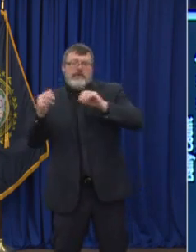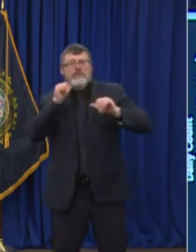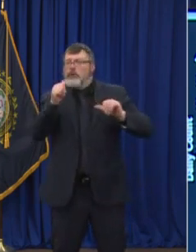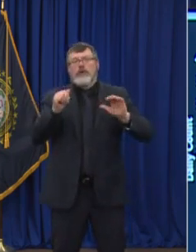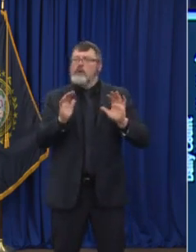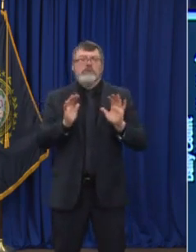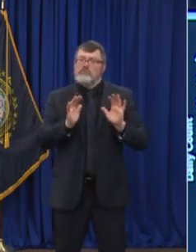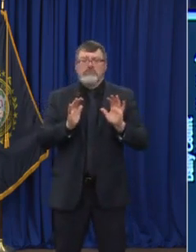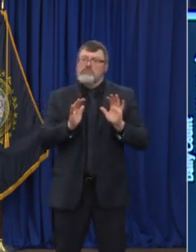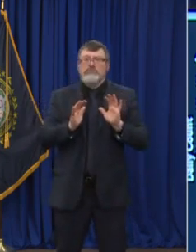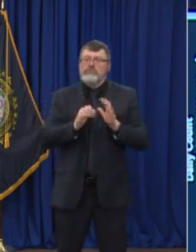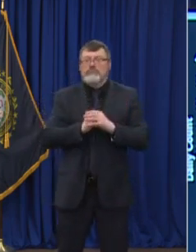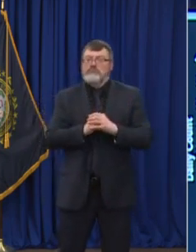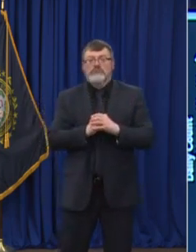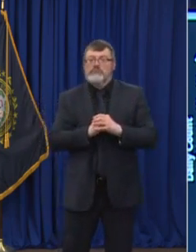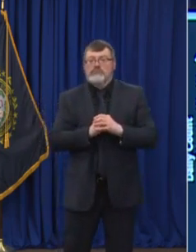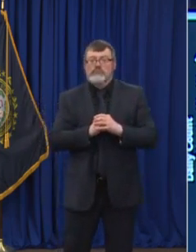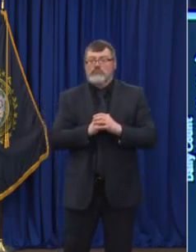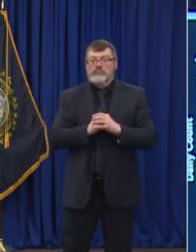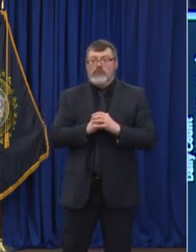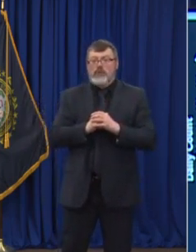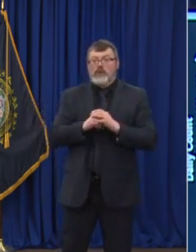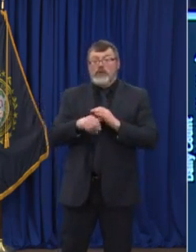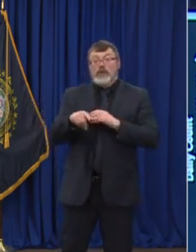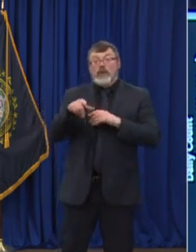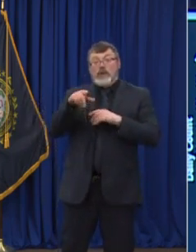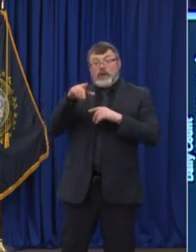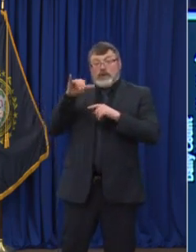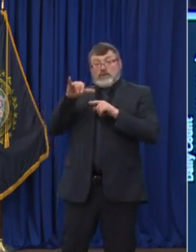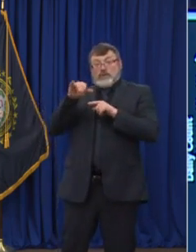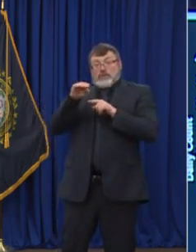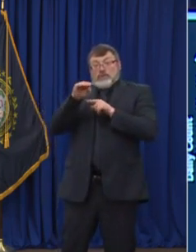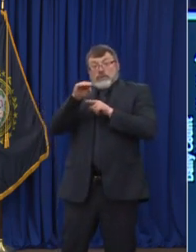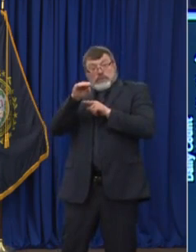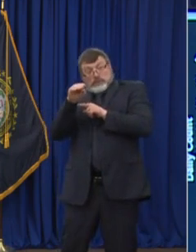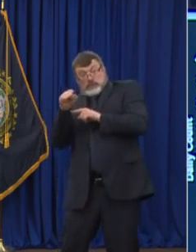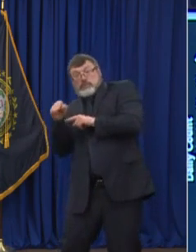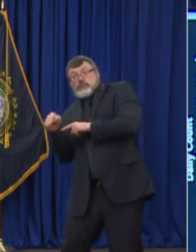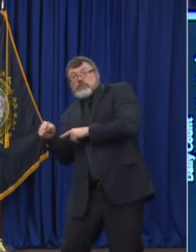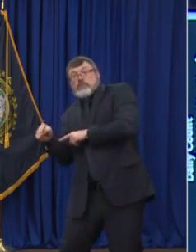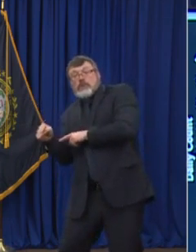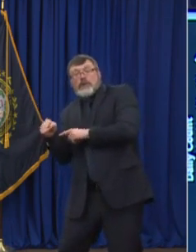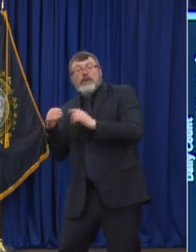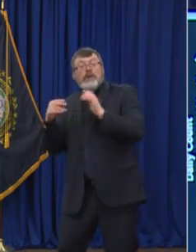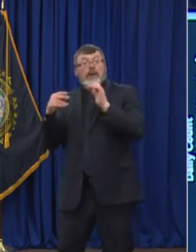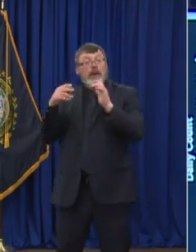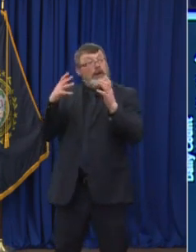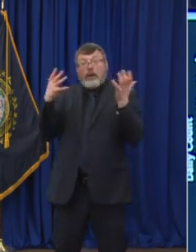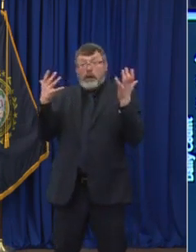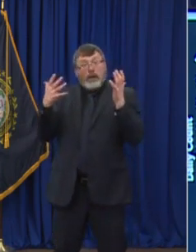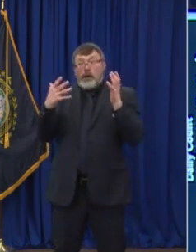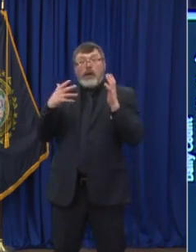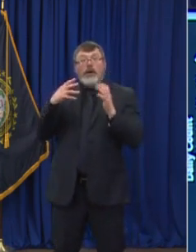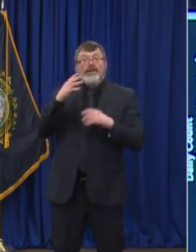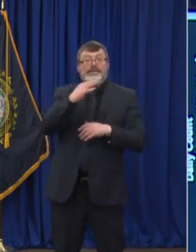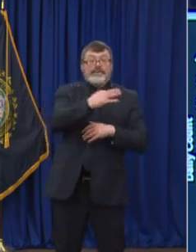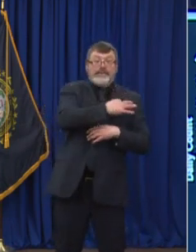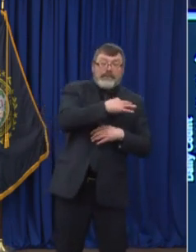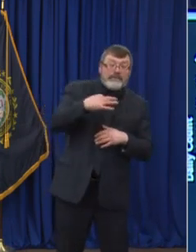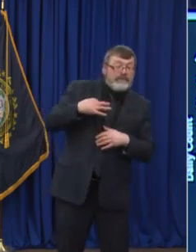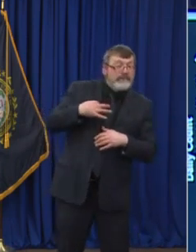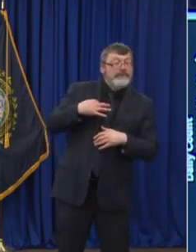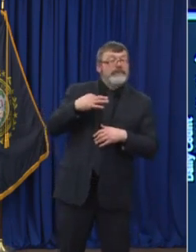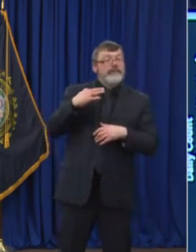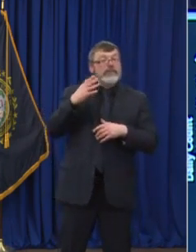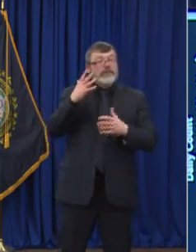workforce and staffing, nurses, doctors. A lot of those folks can be back into this atmosphere because they were quarantined